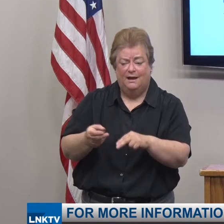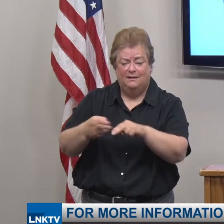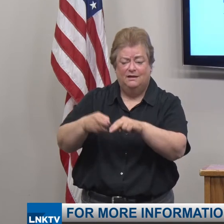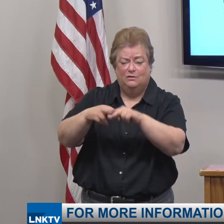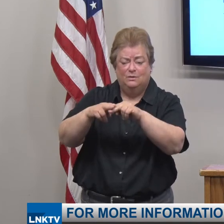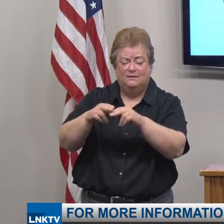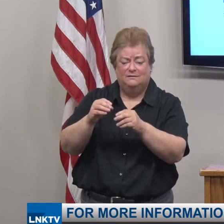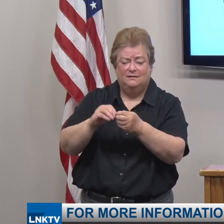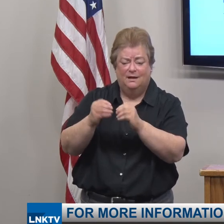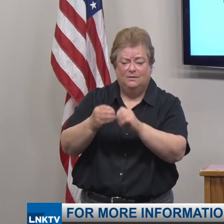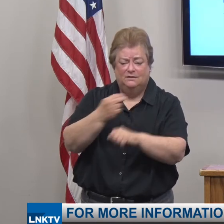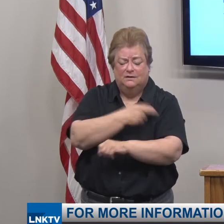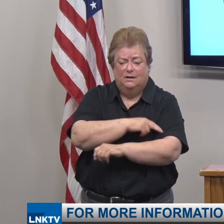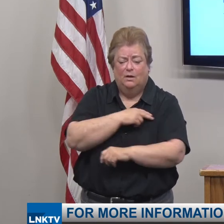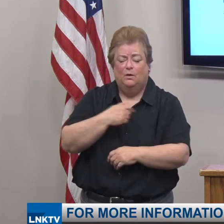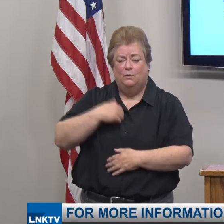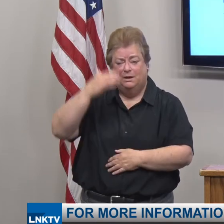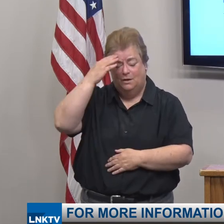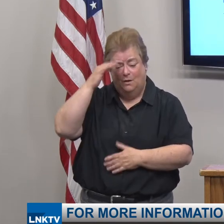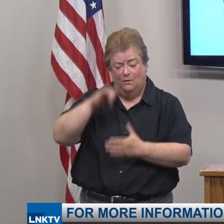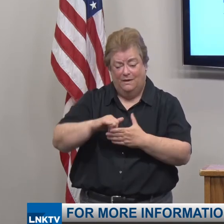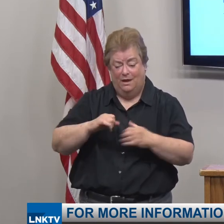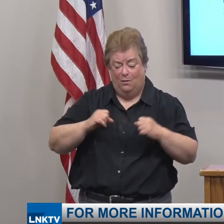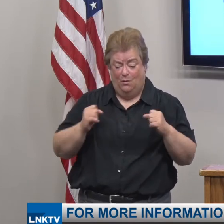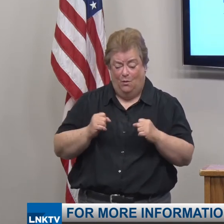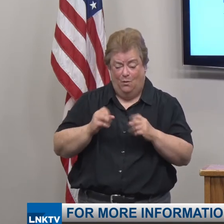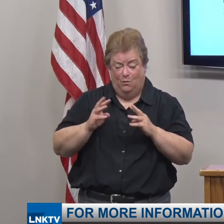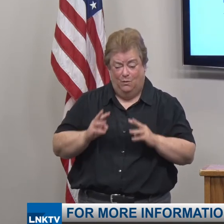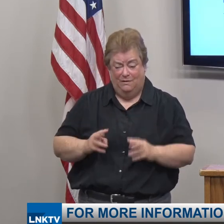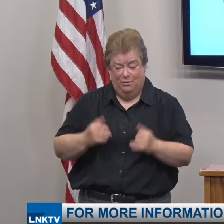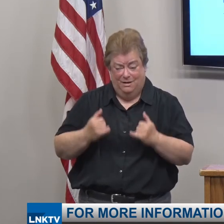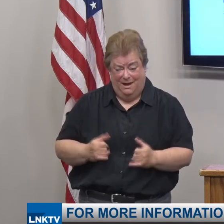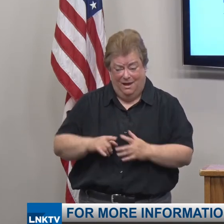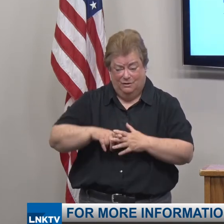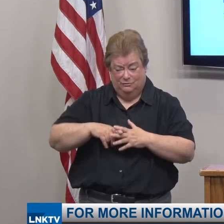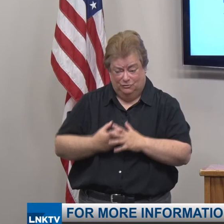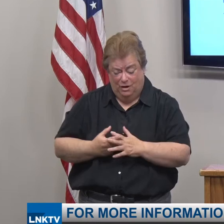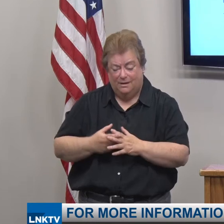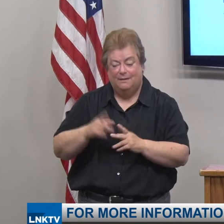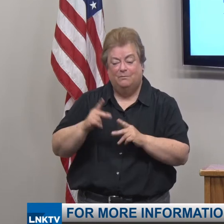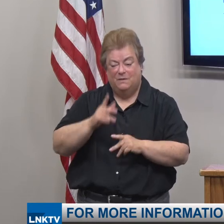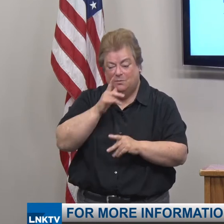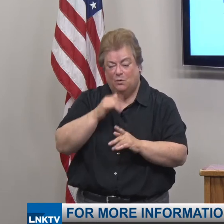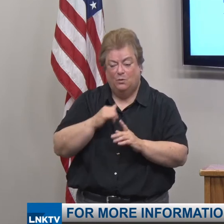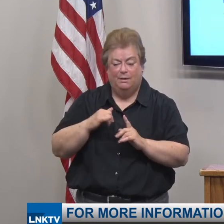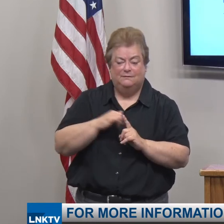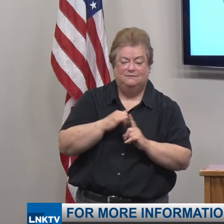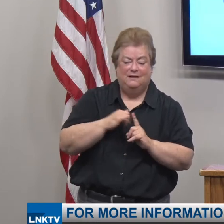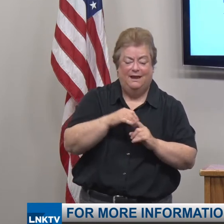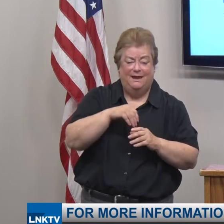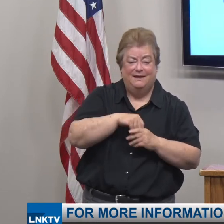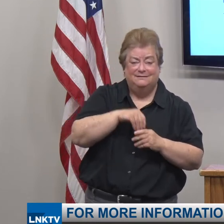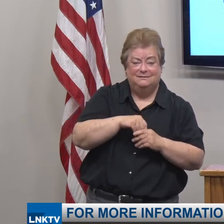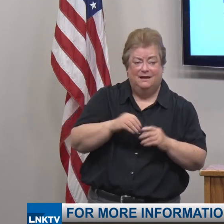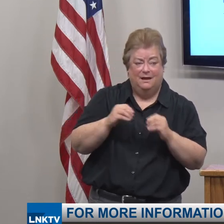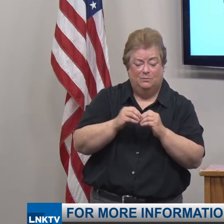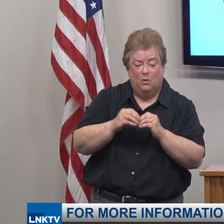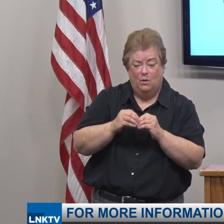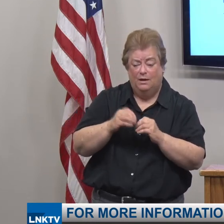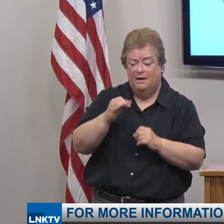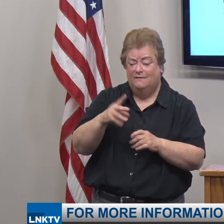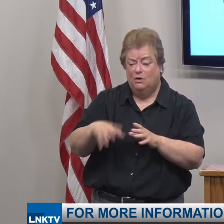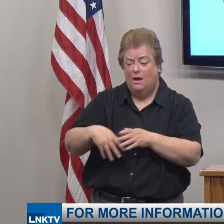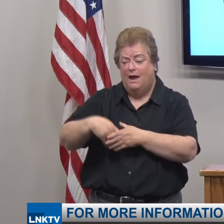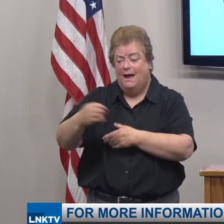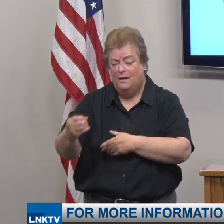We know cold weather will cause people to move indoors and that increases the risk of close contact. If you are gathering with people